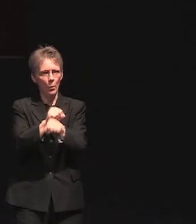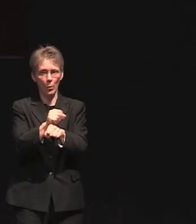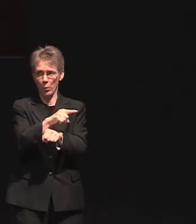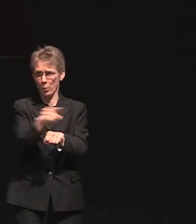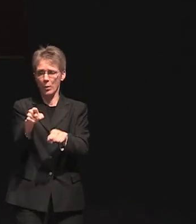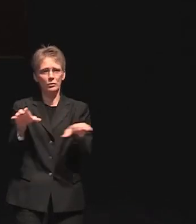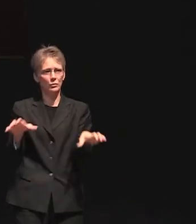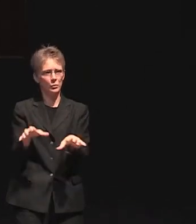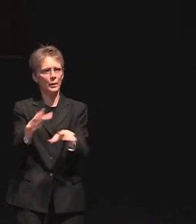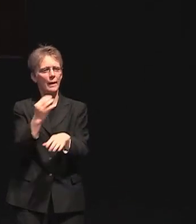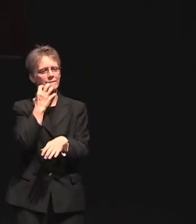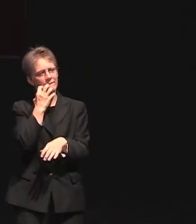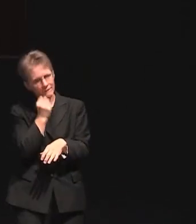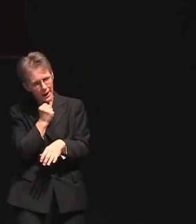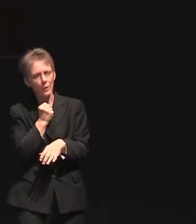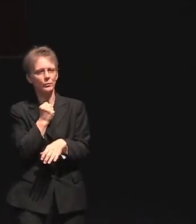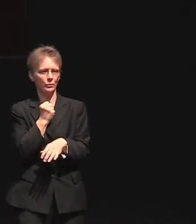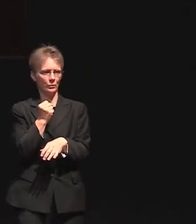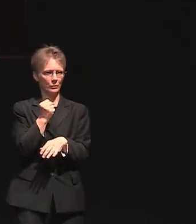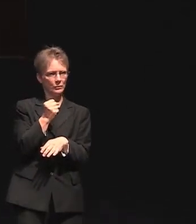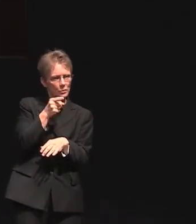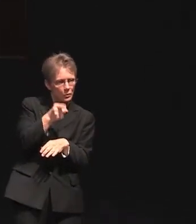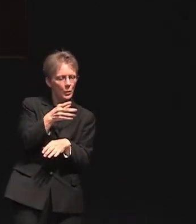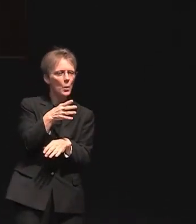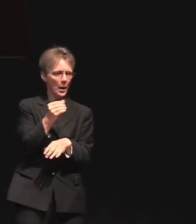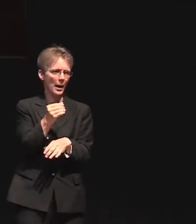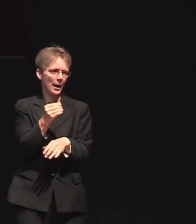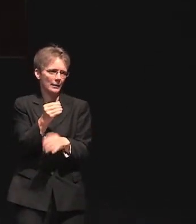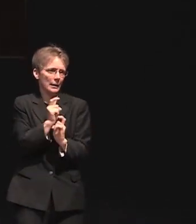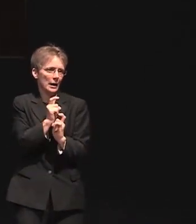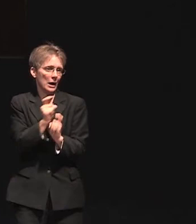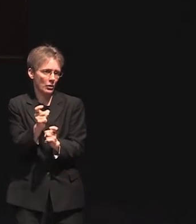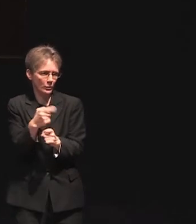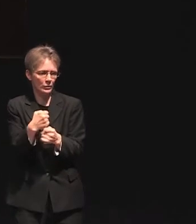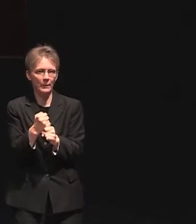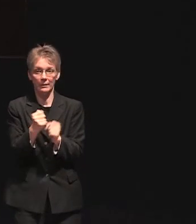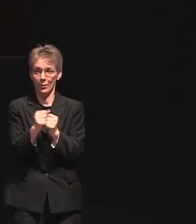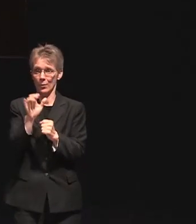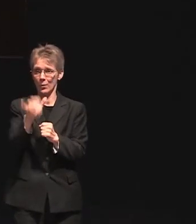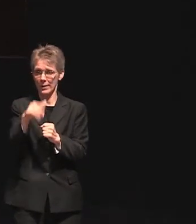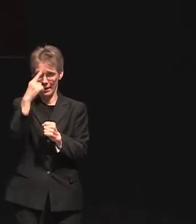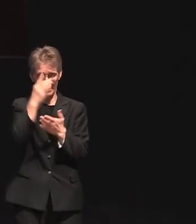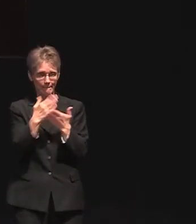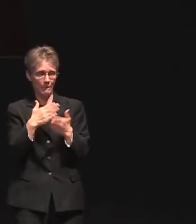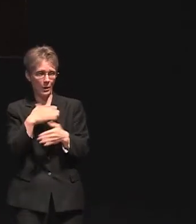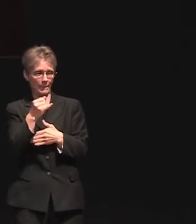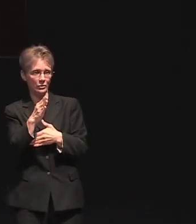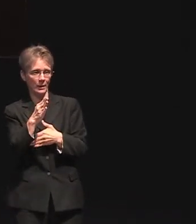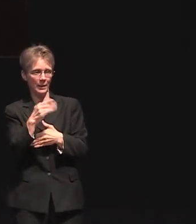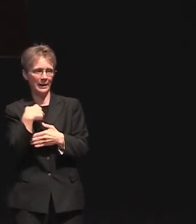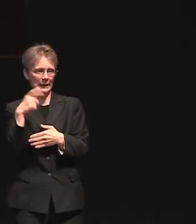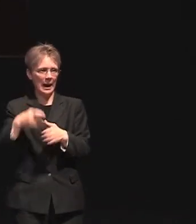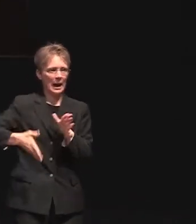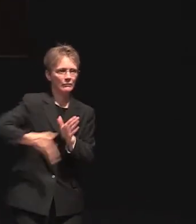and who value you and the contribution that you've made and with that I think that part of my job is that I've got